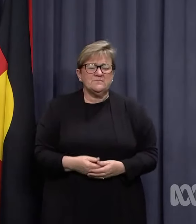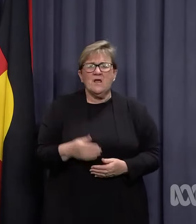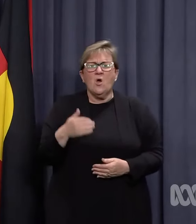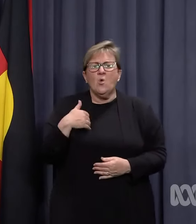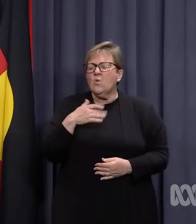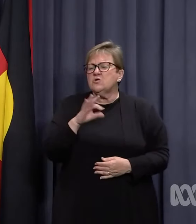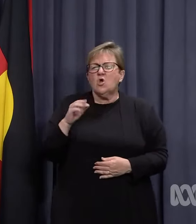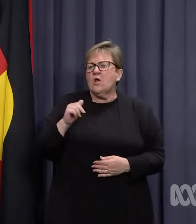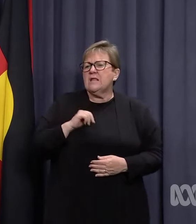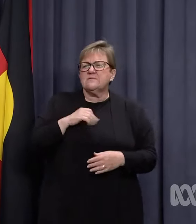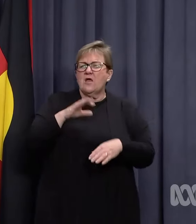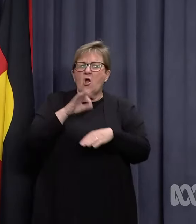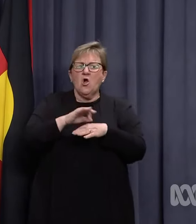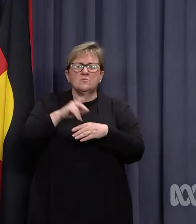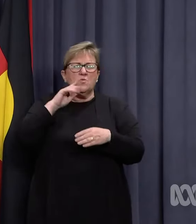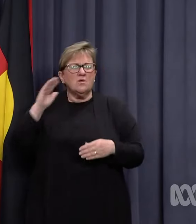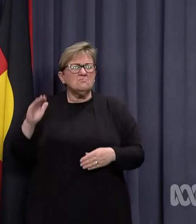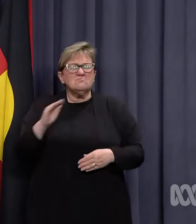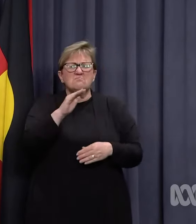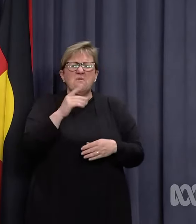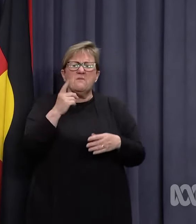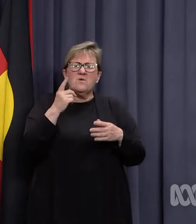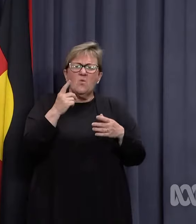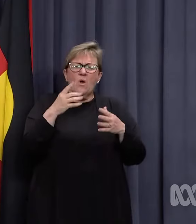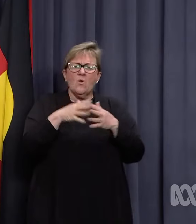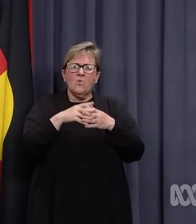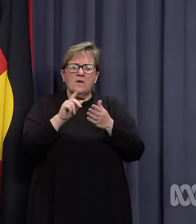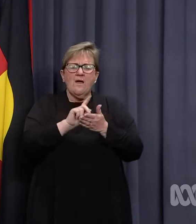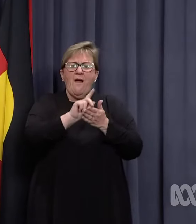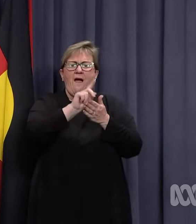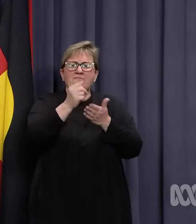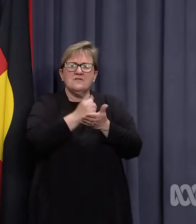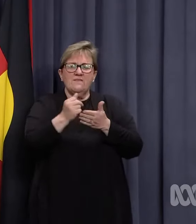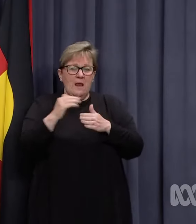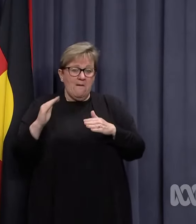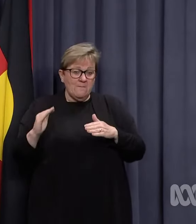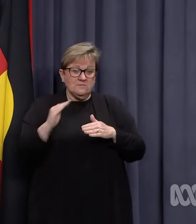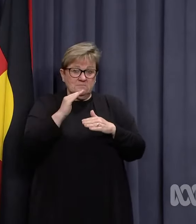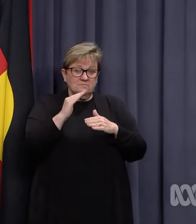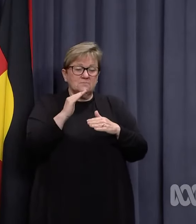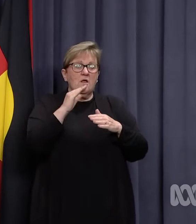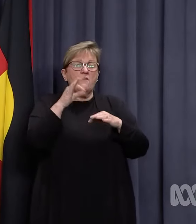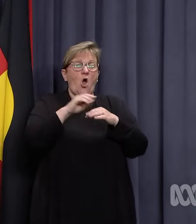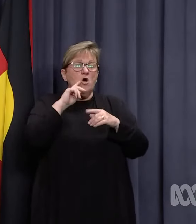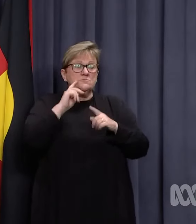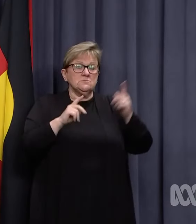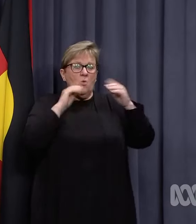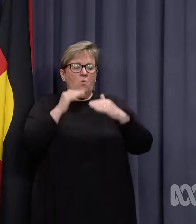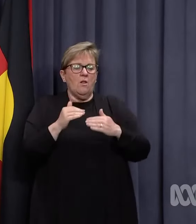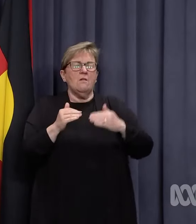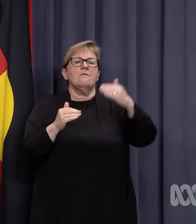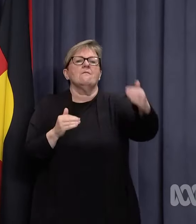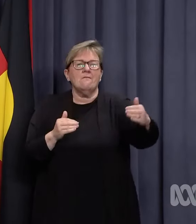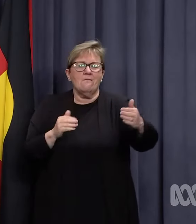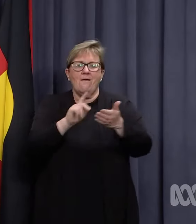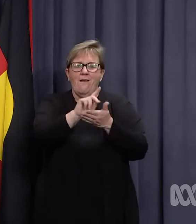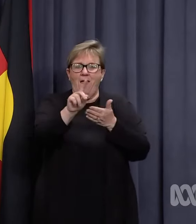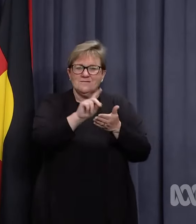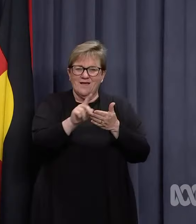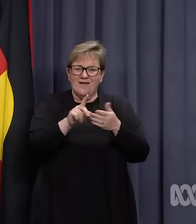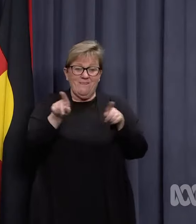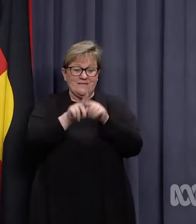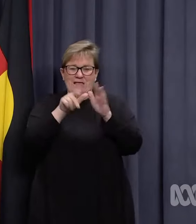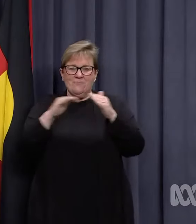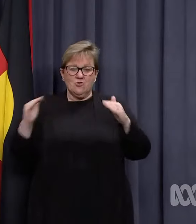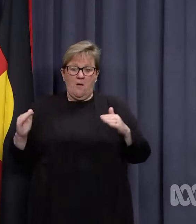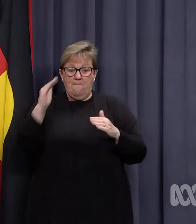don't expect hospitalisations to peak for a week past the case peak. So we're still very early on in the curve for hospitalisations. So